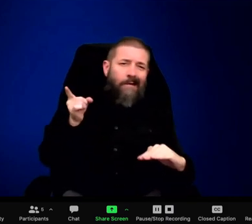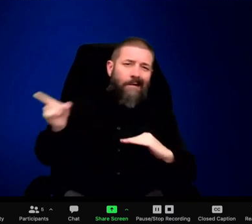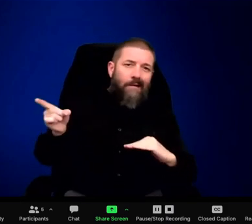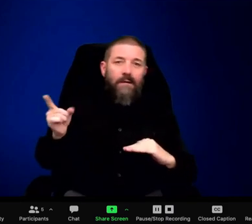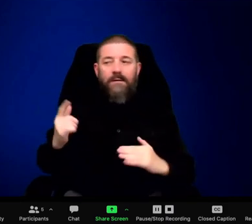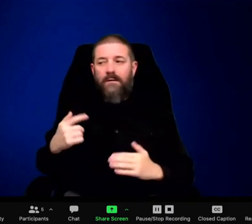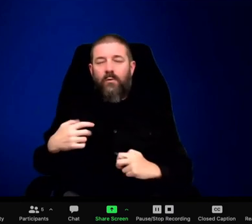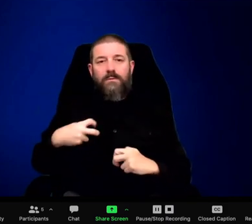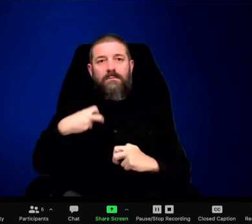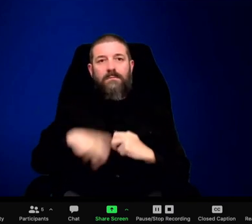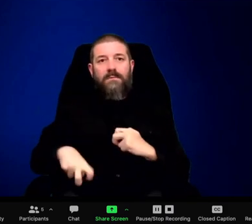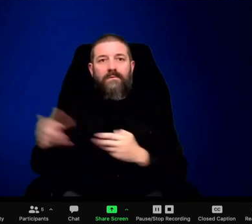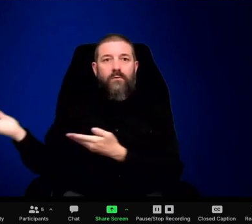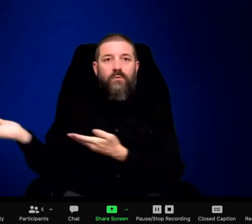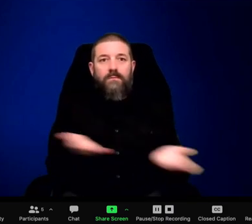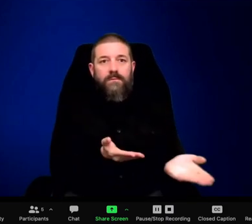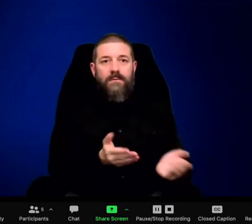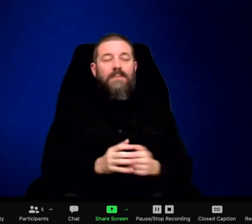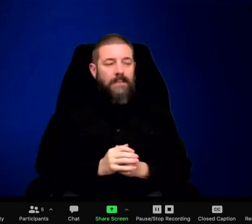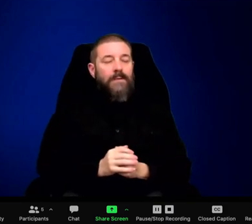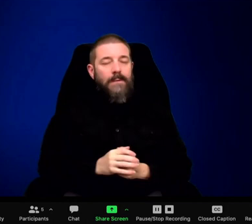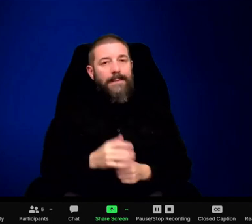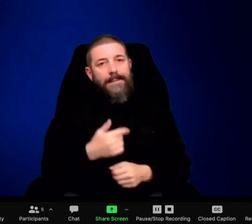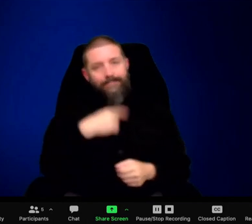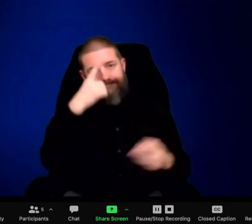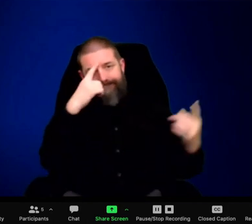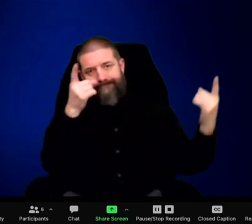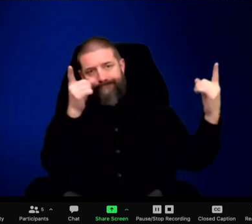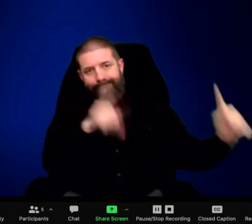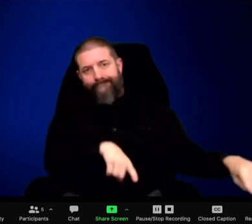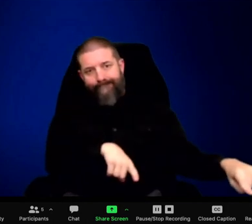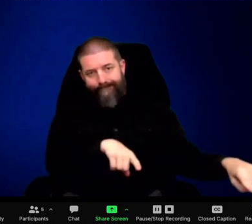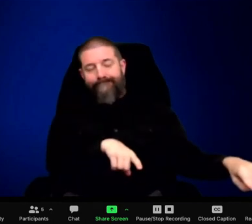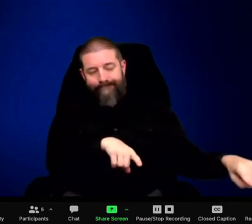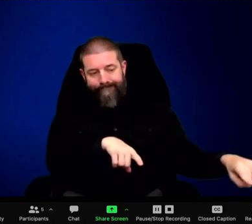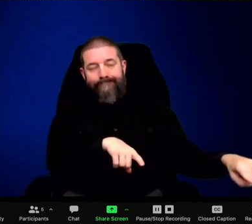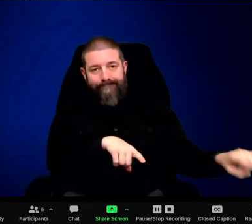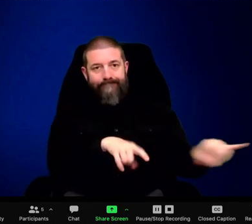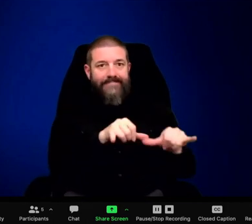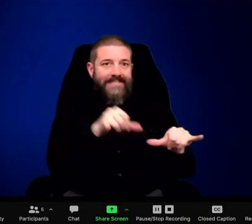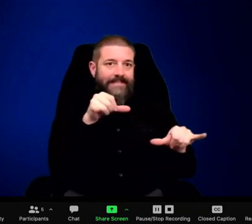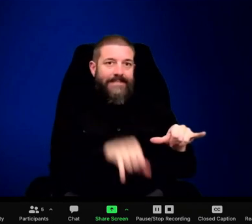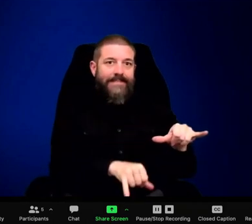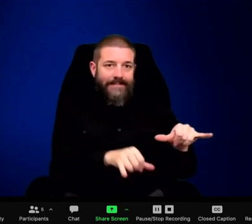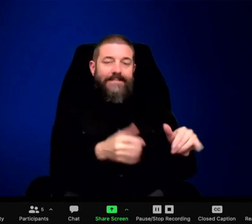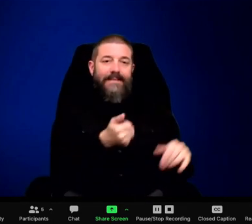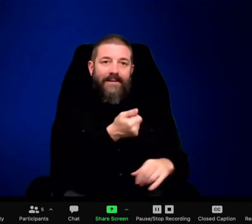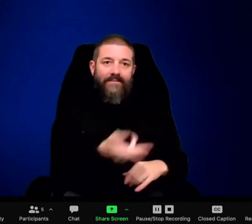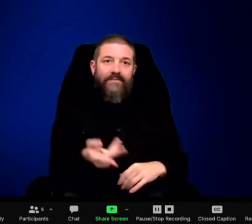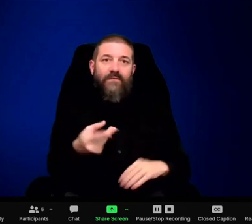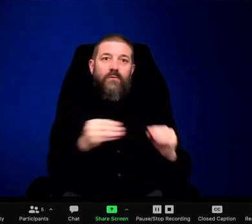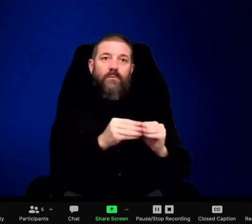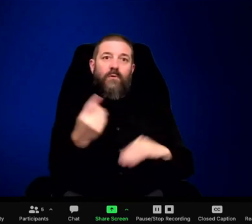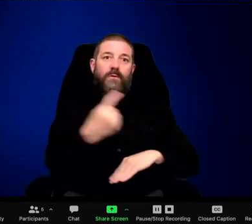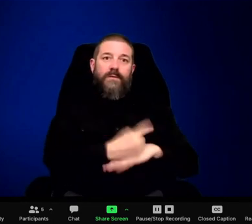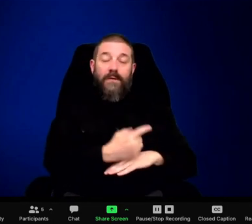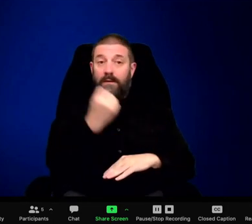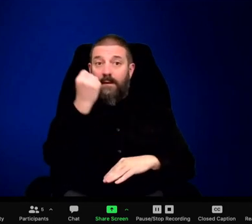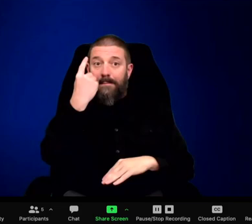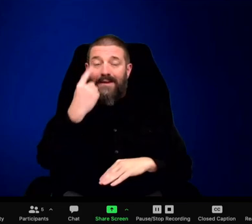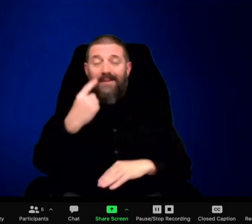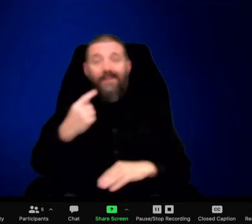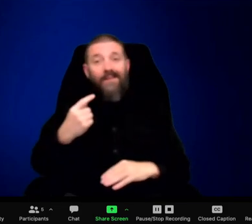Lyman, she drove me to the hospital in Billings, they got me set up. And